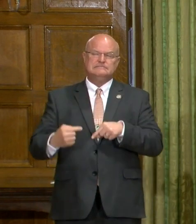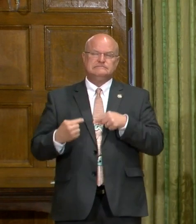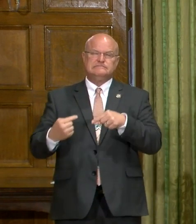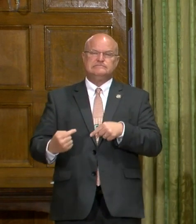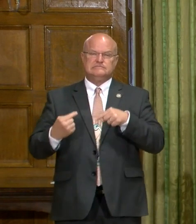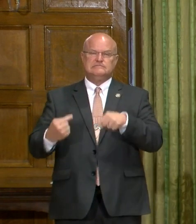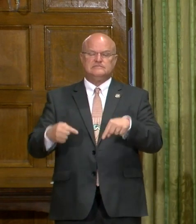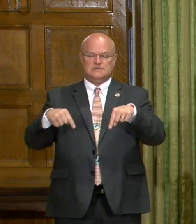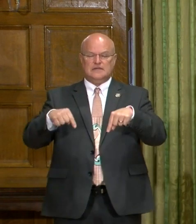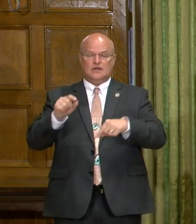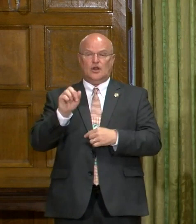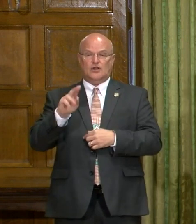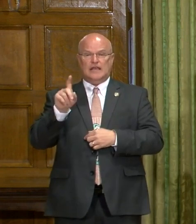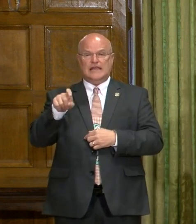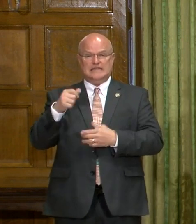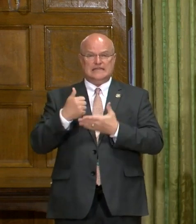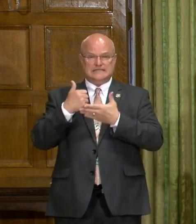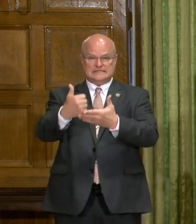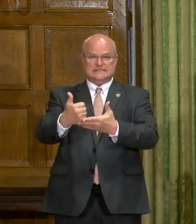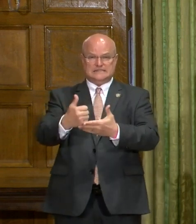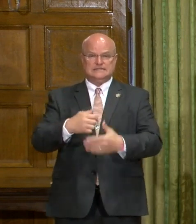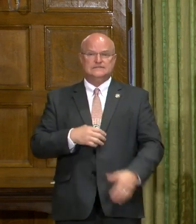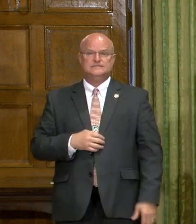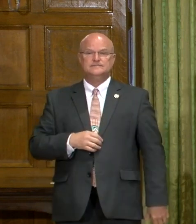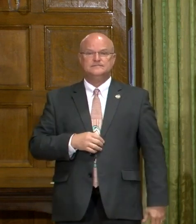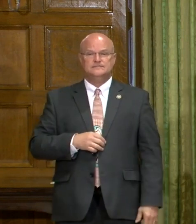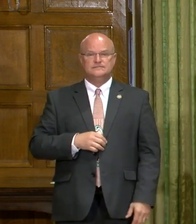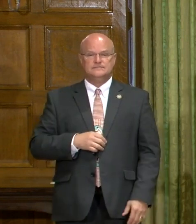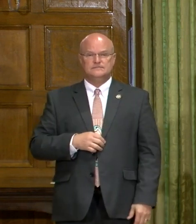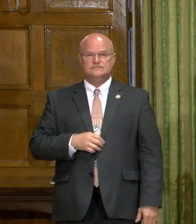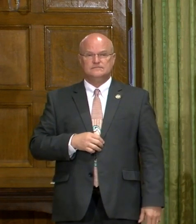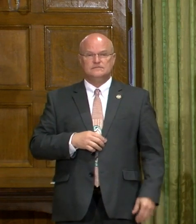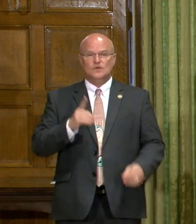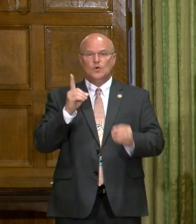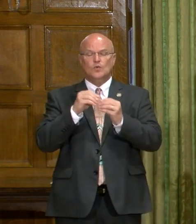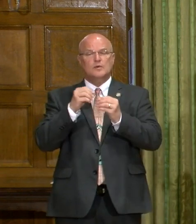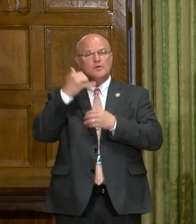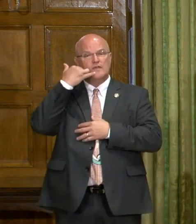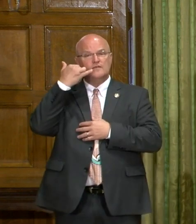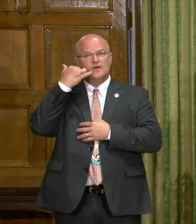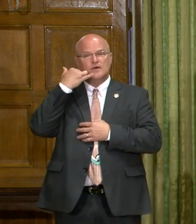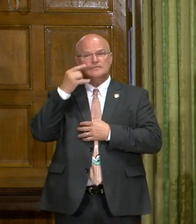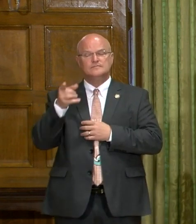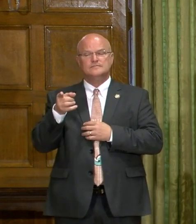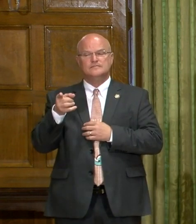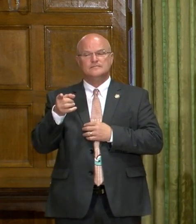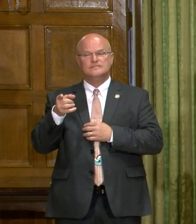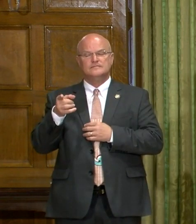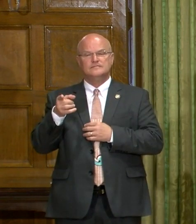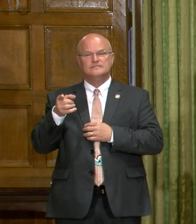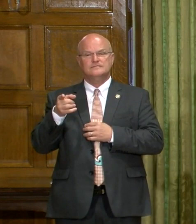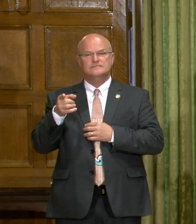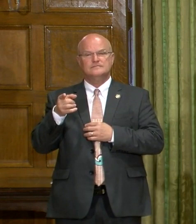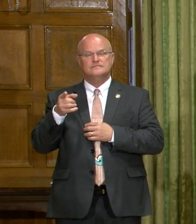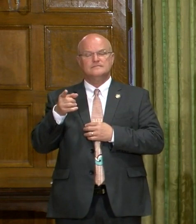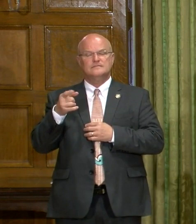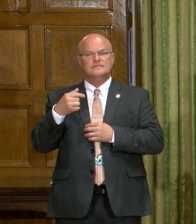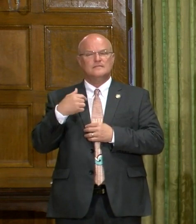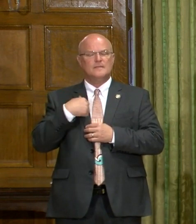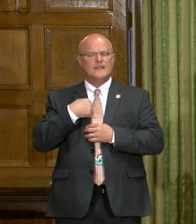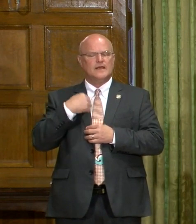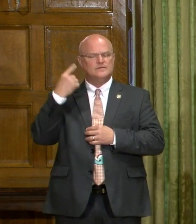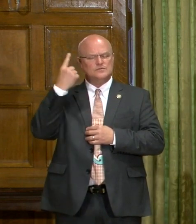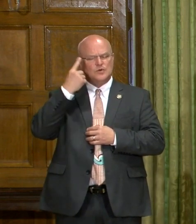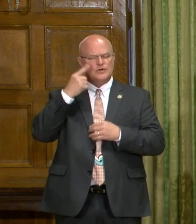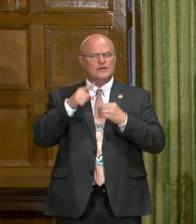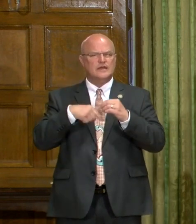are struggling in Arkansas and that need this assistance. One more remotely. Governor. Yes, Governor. I was